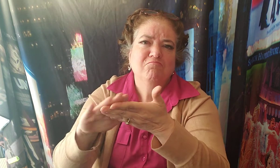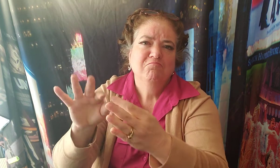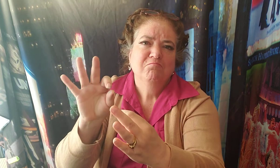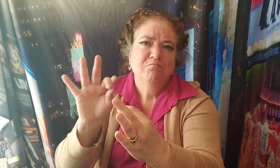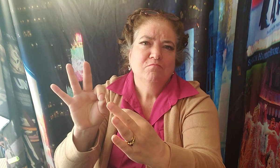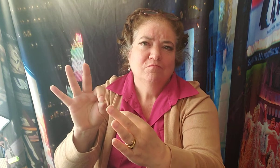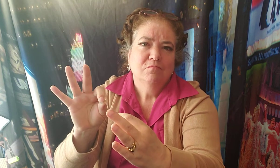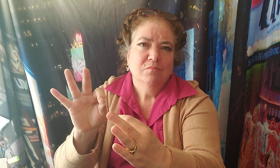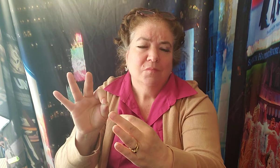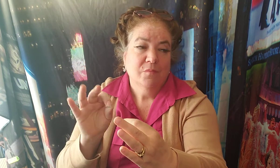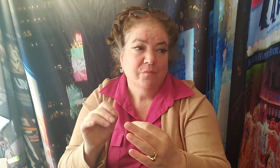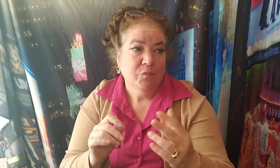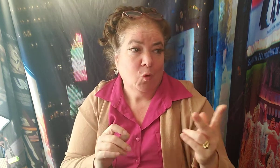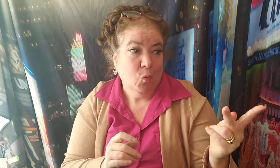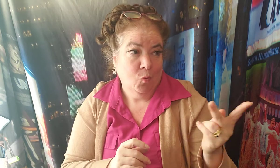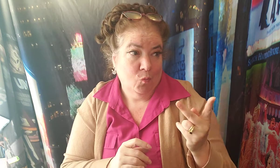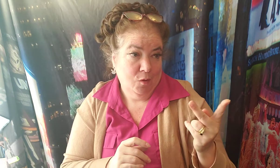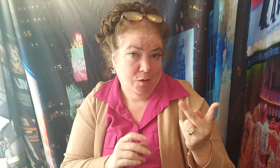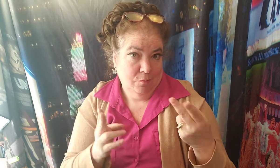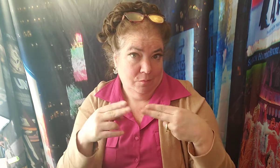us to share together